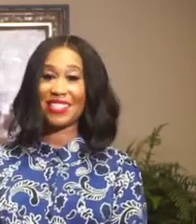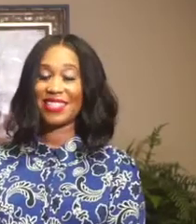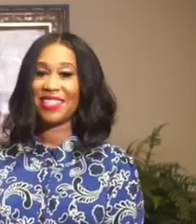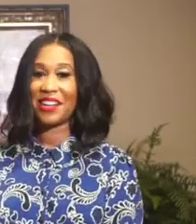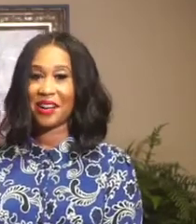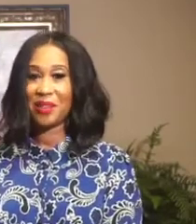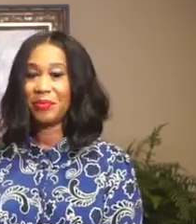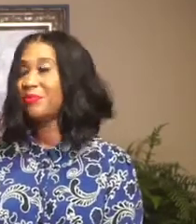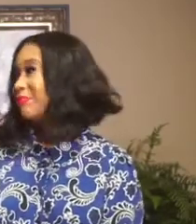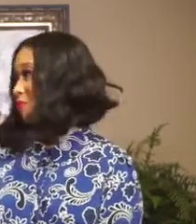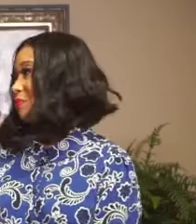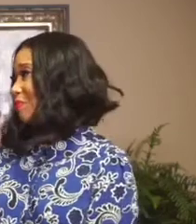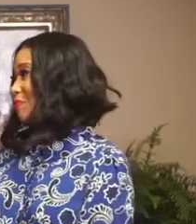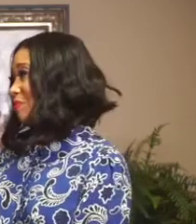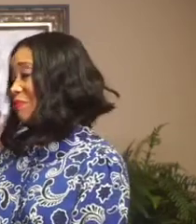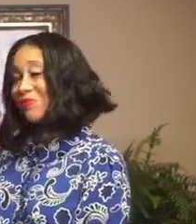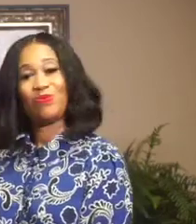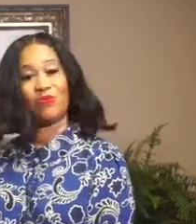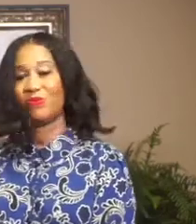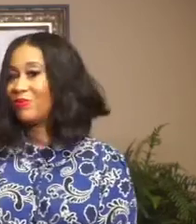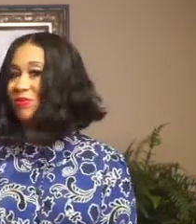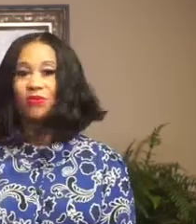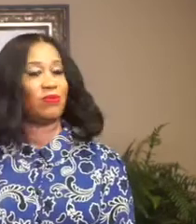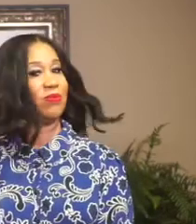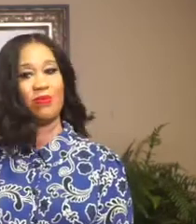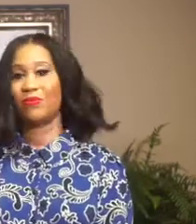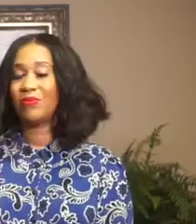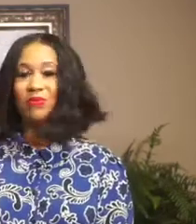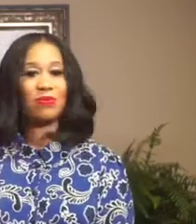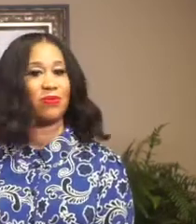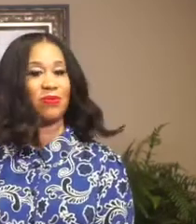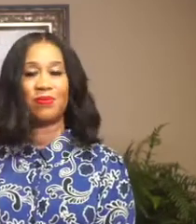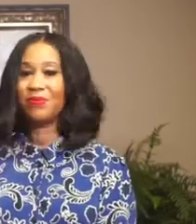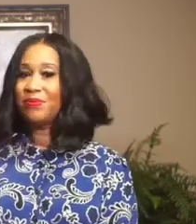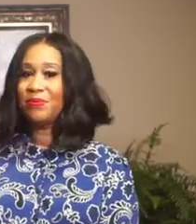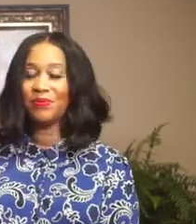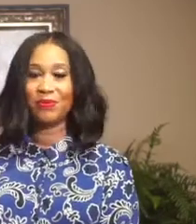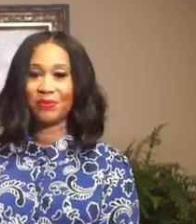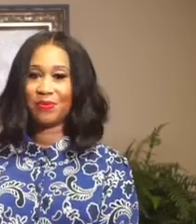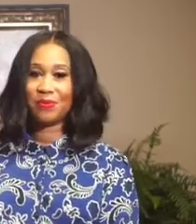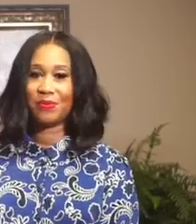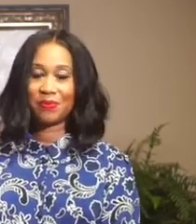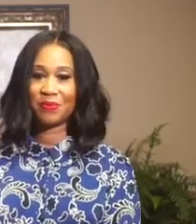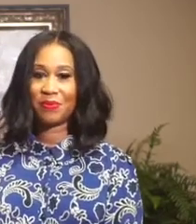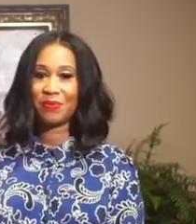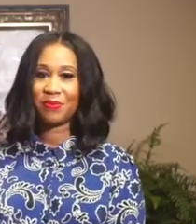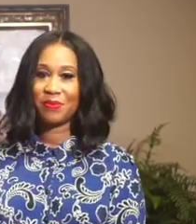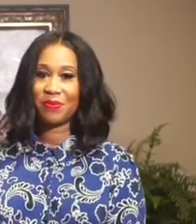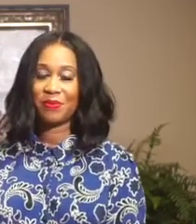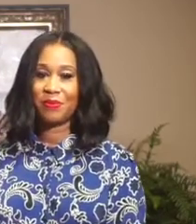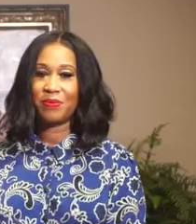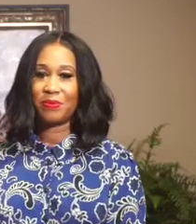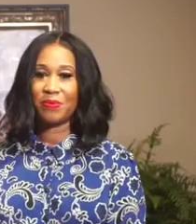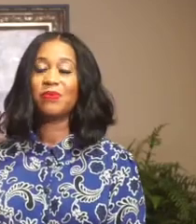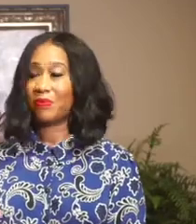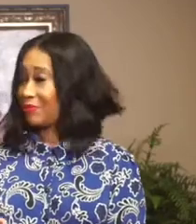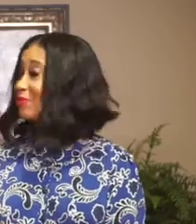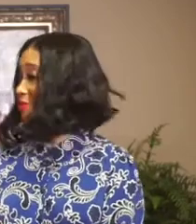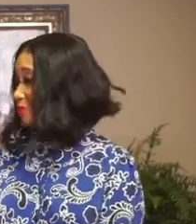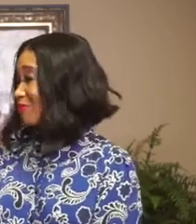you have to be set up. You may feel like you're out of time, behind time, or even over time. No matter what your timing is,